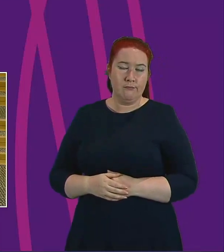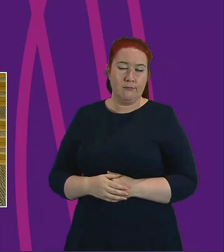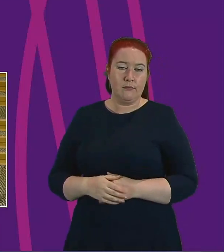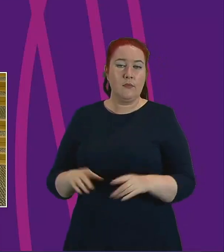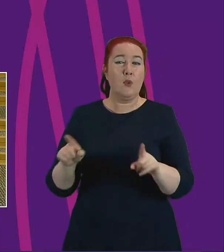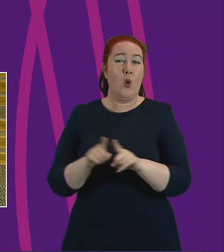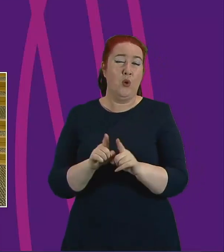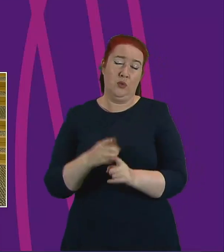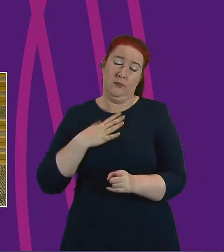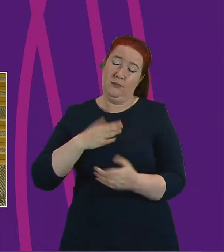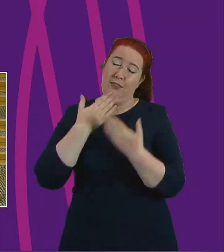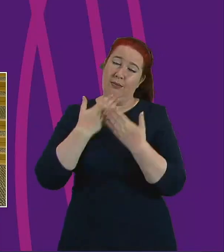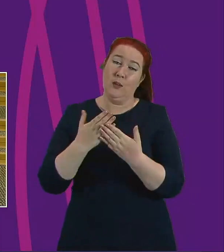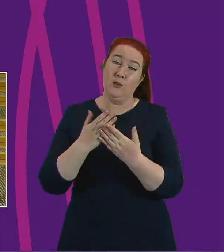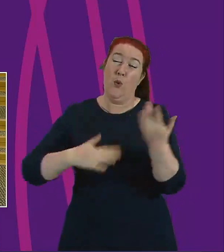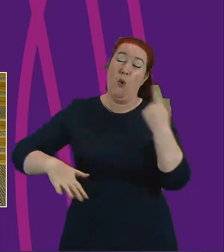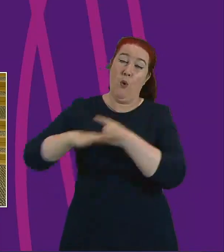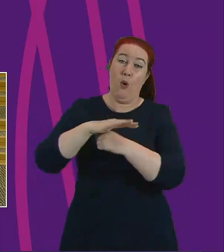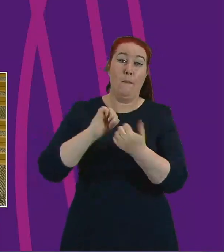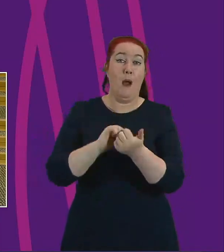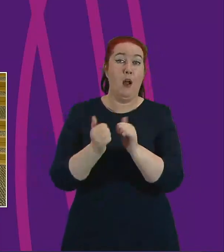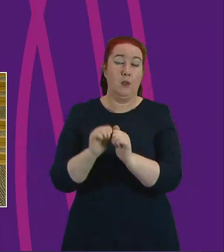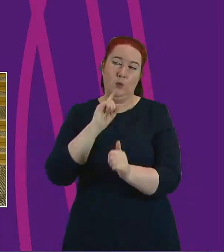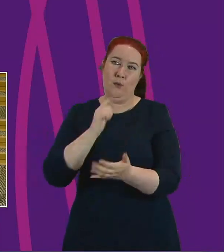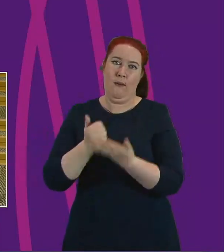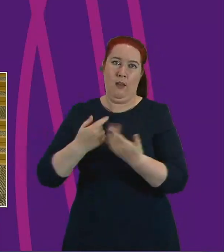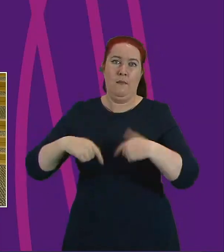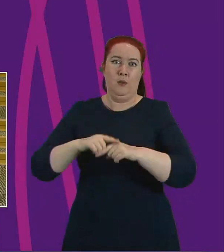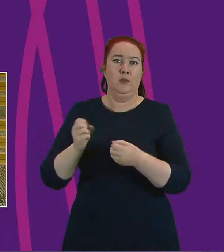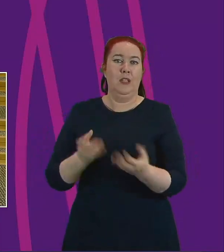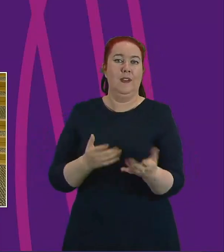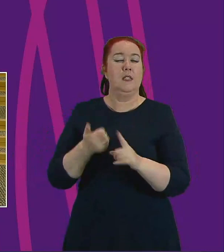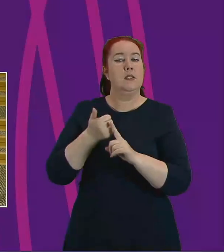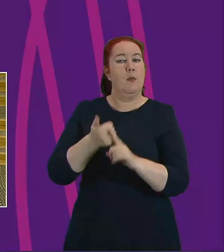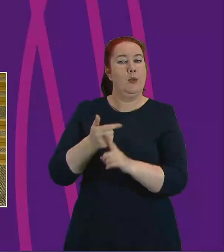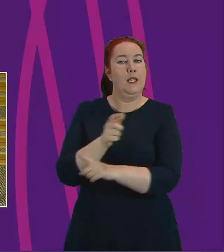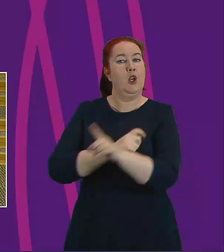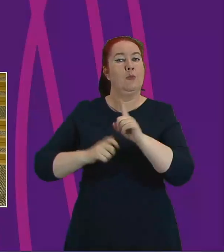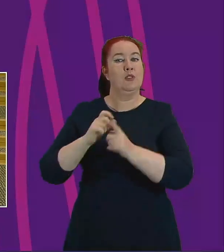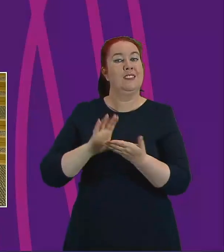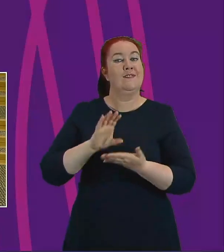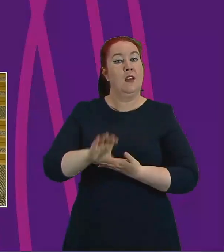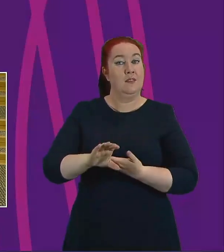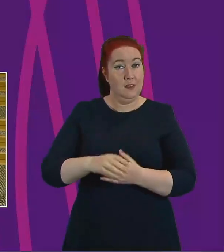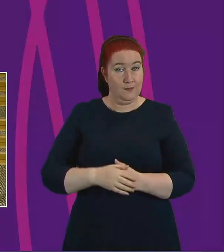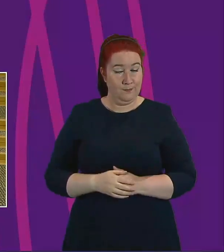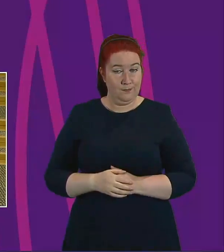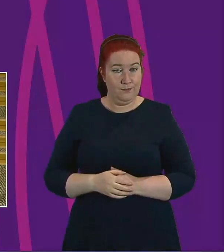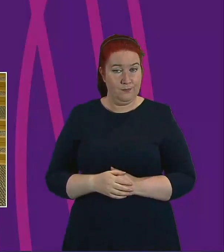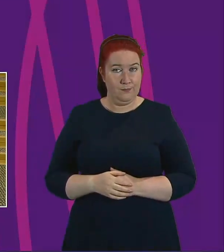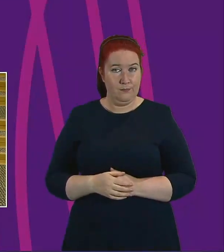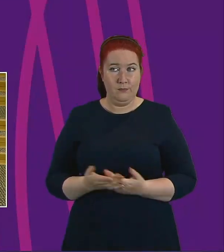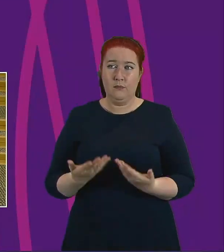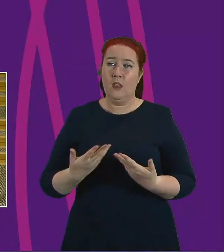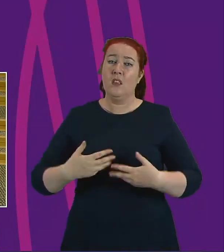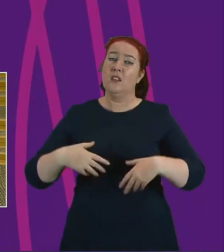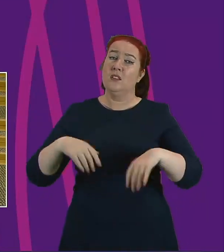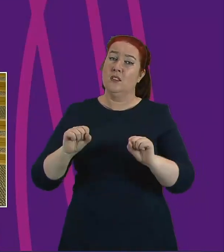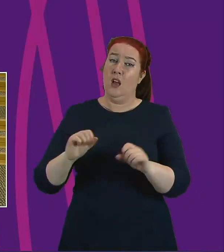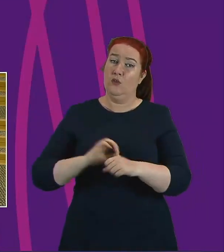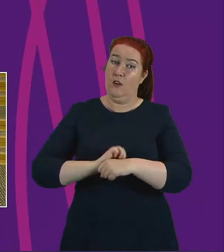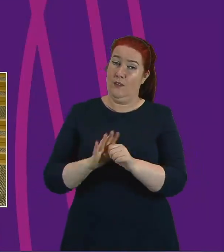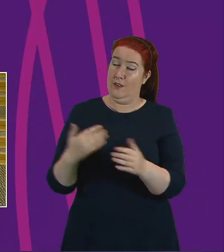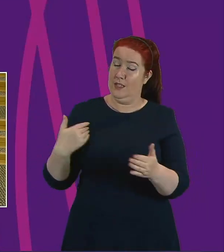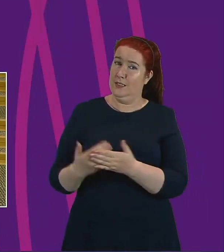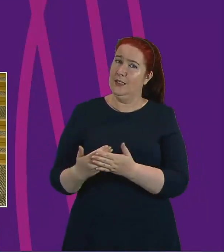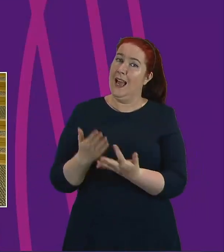I'd also like to thank all of our partners helping us deliver the supporting communities fund. From the start of this pandemic access to